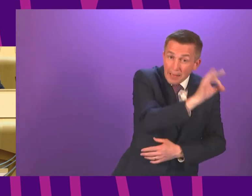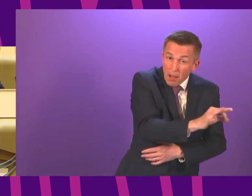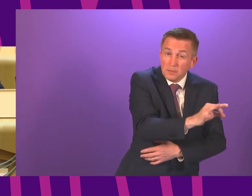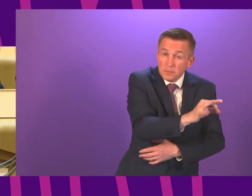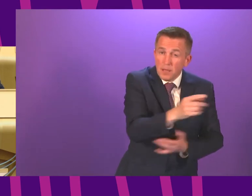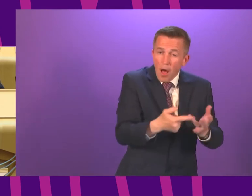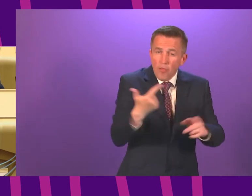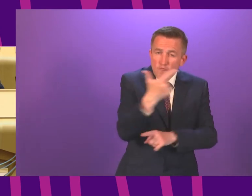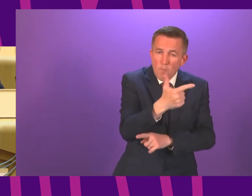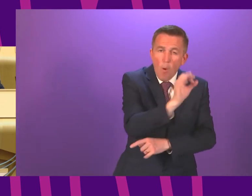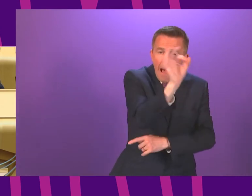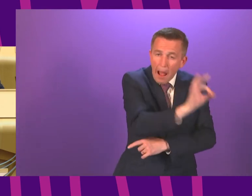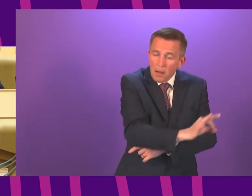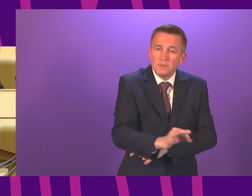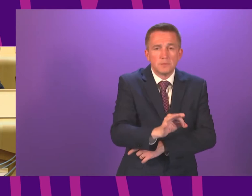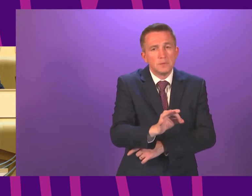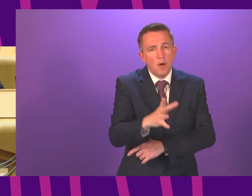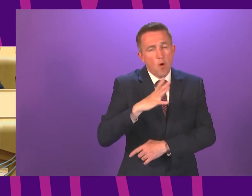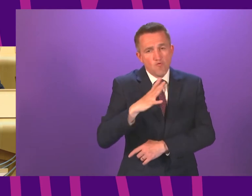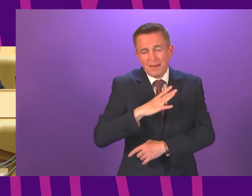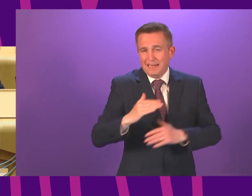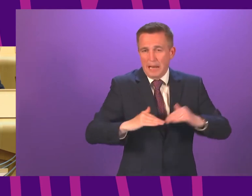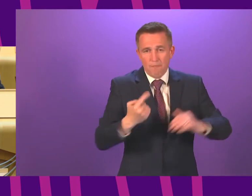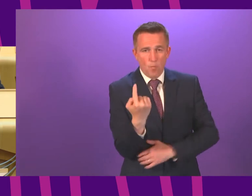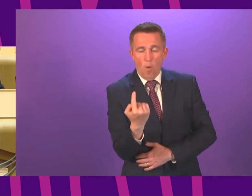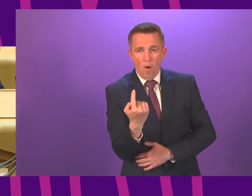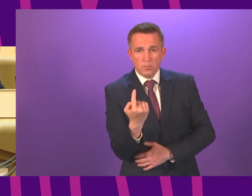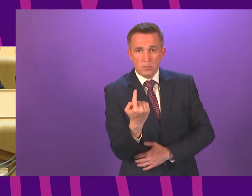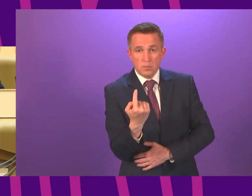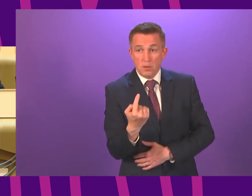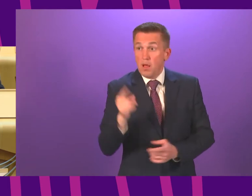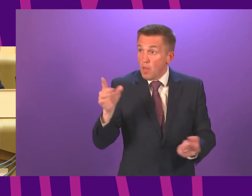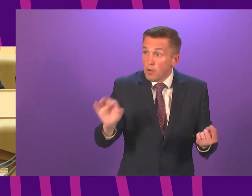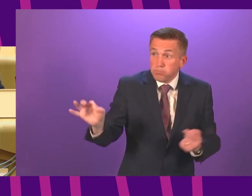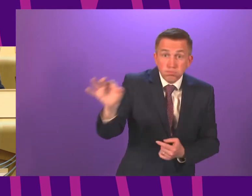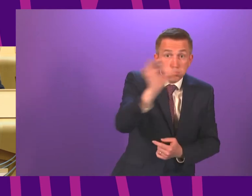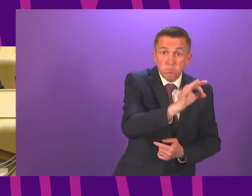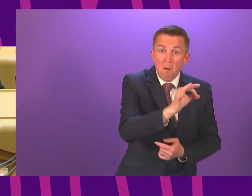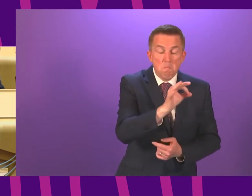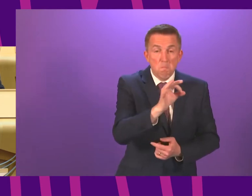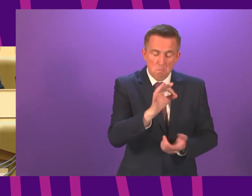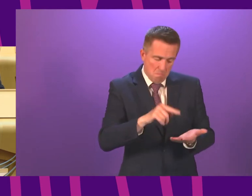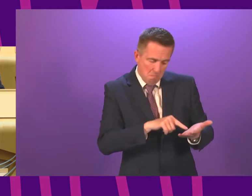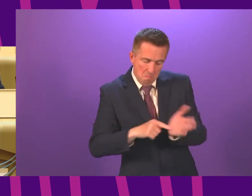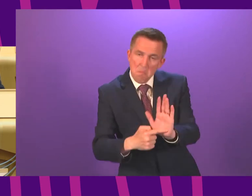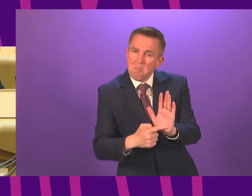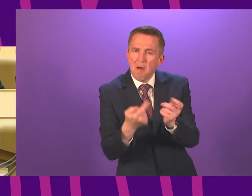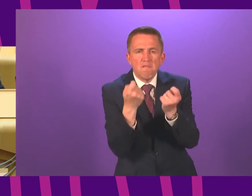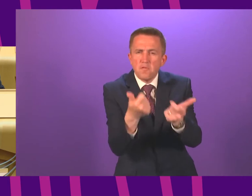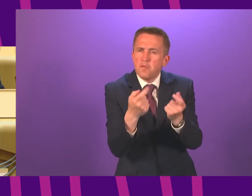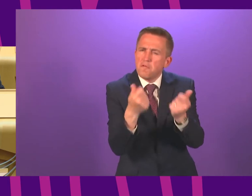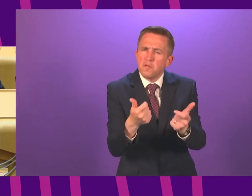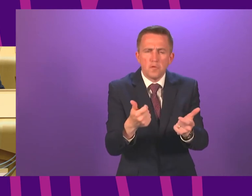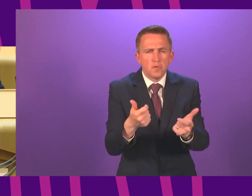small remote islands are already in level one. These communities are continuing to report extremely low numbers of new cases